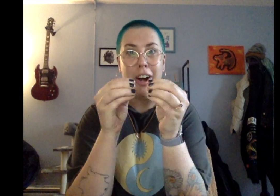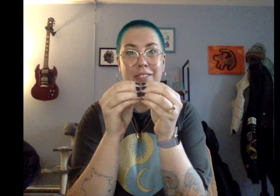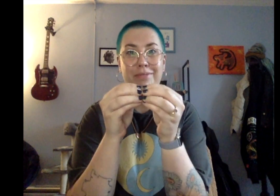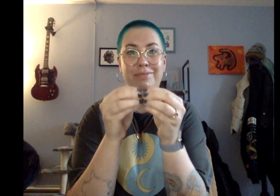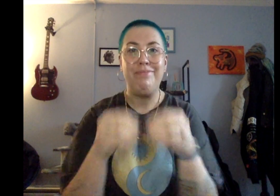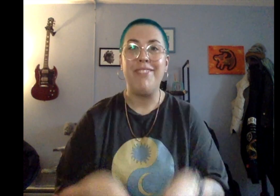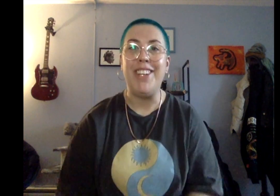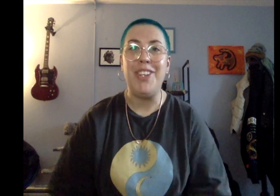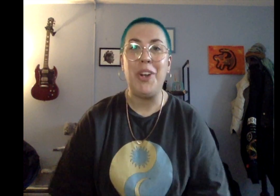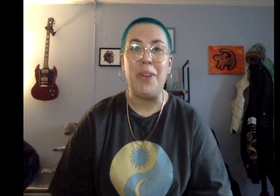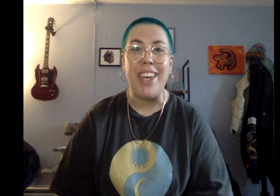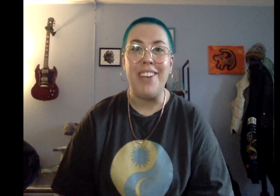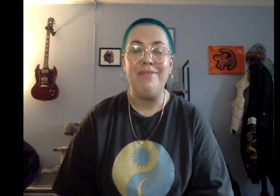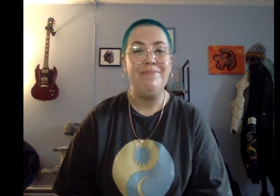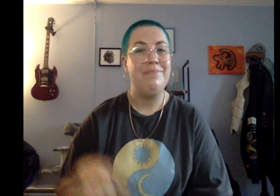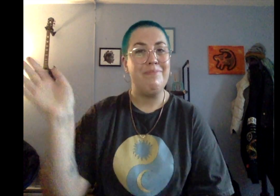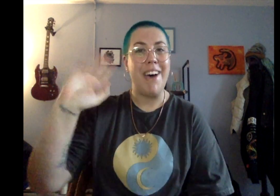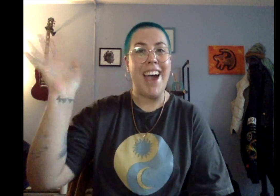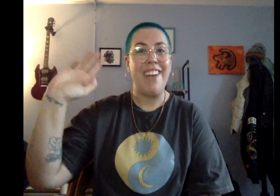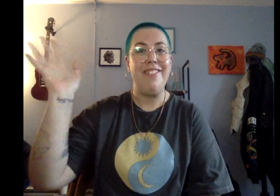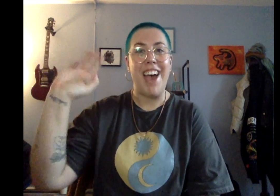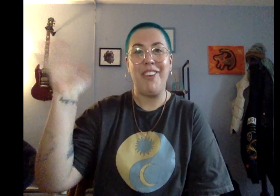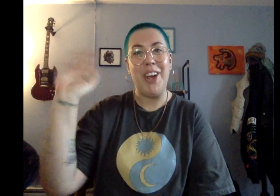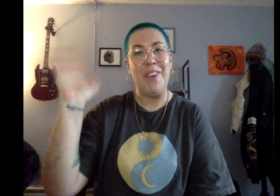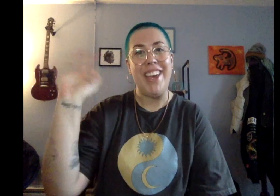into your week. Bye. Have a great week.